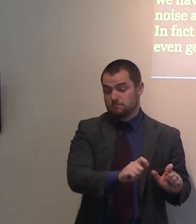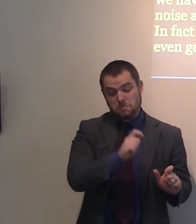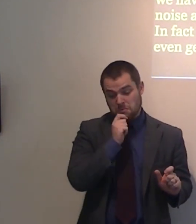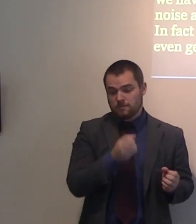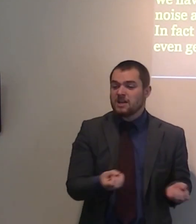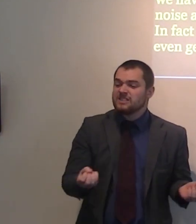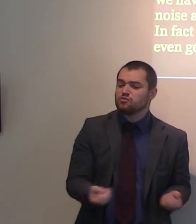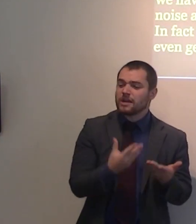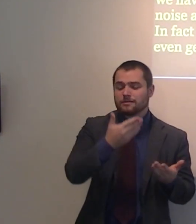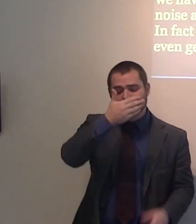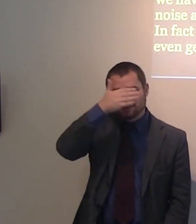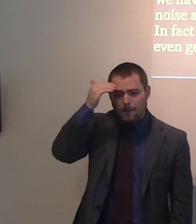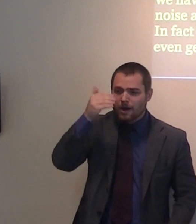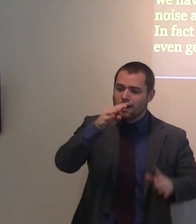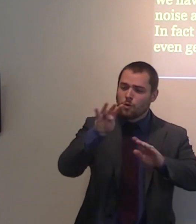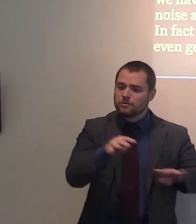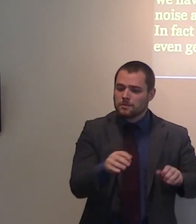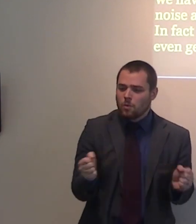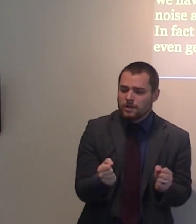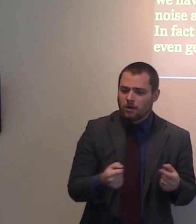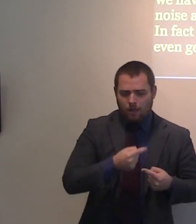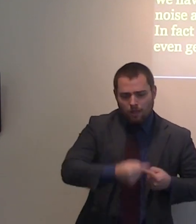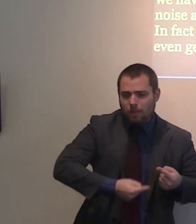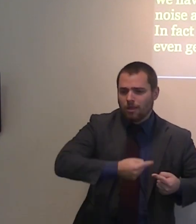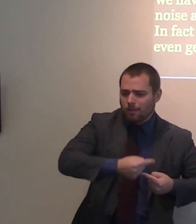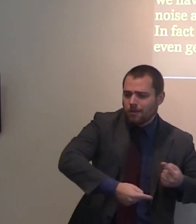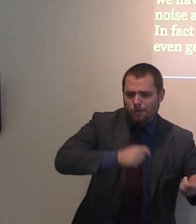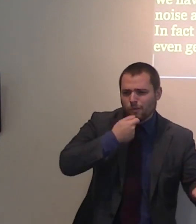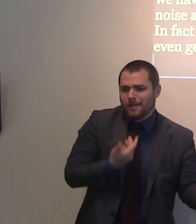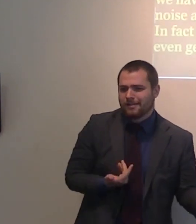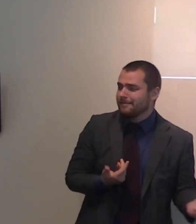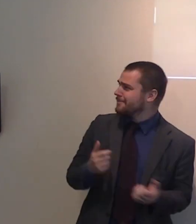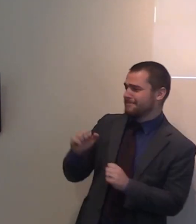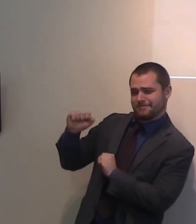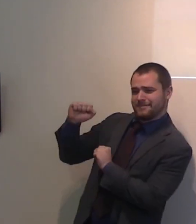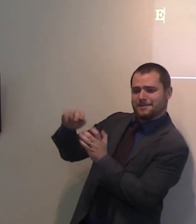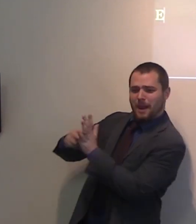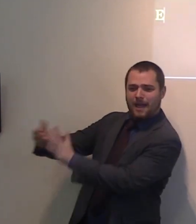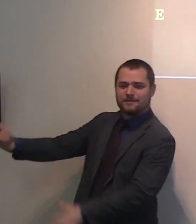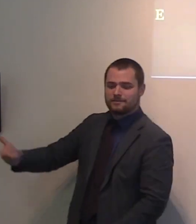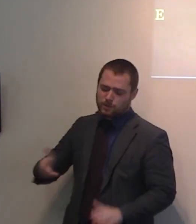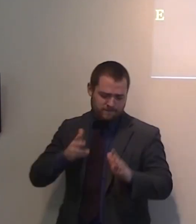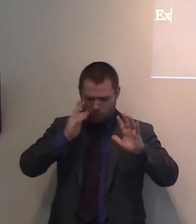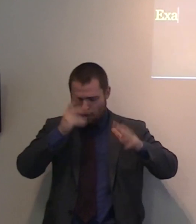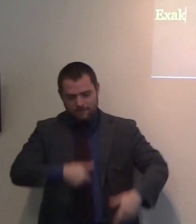Until the return of the Lord Jesus Christ. The eleventh one. Salt is a mixture of sodium